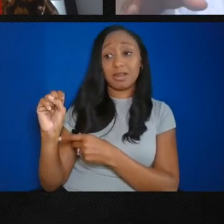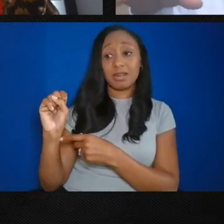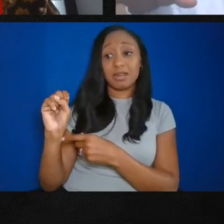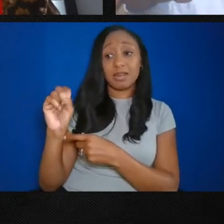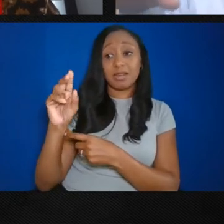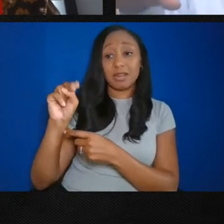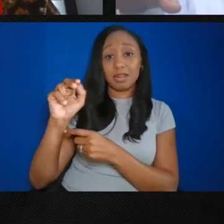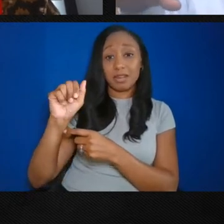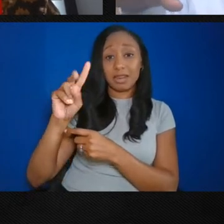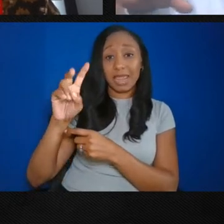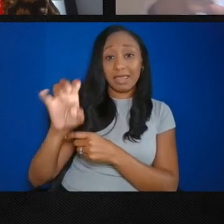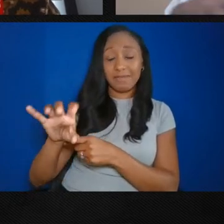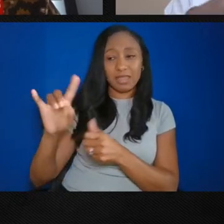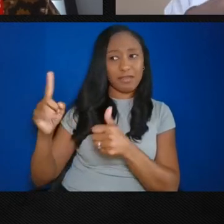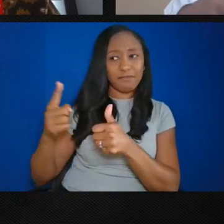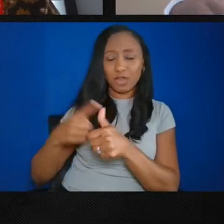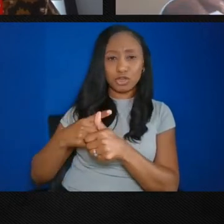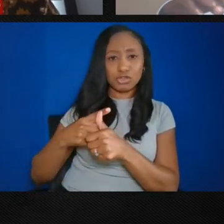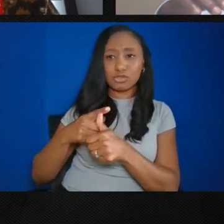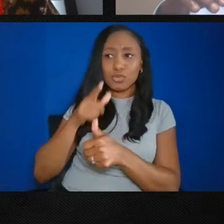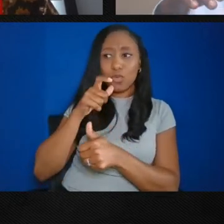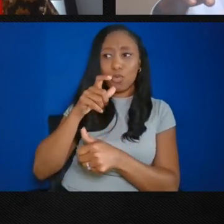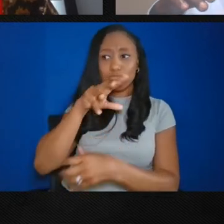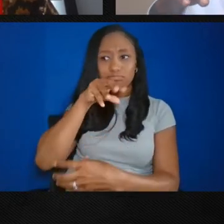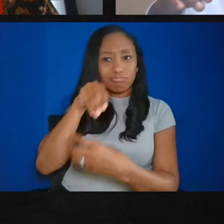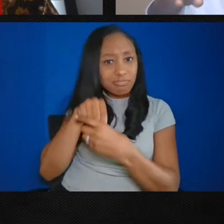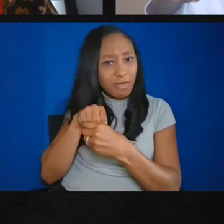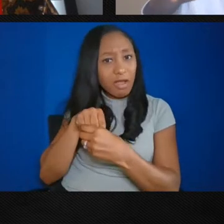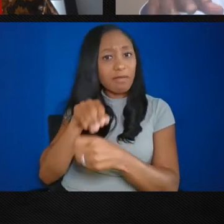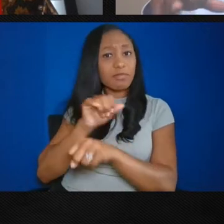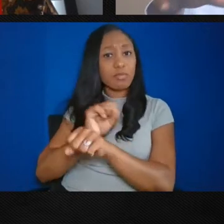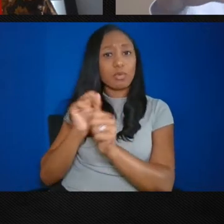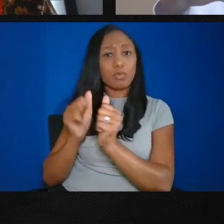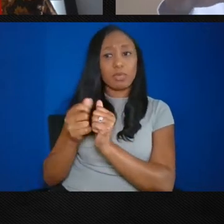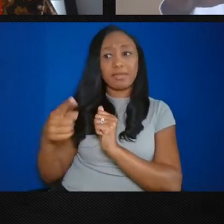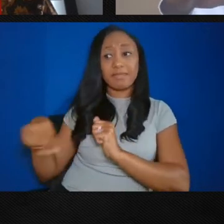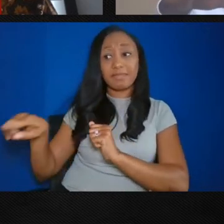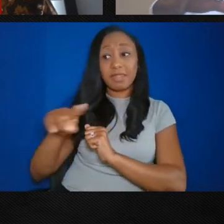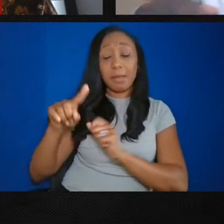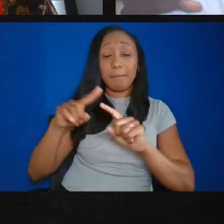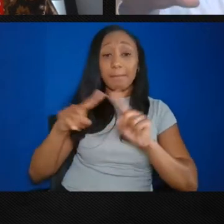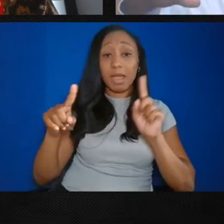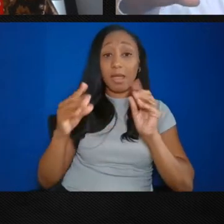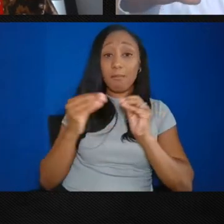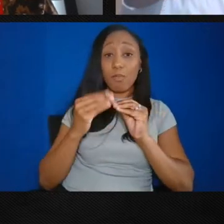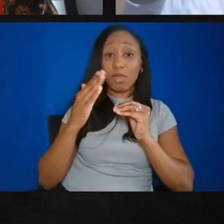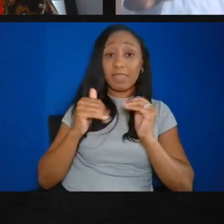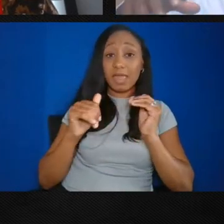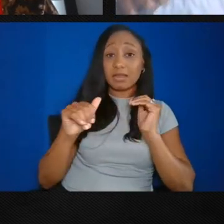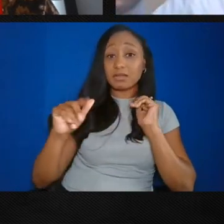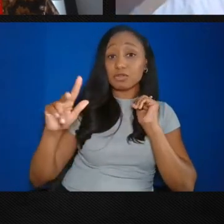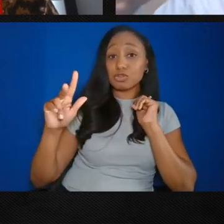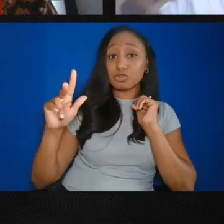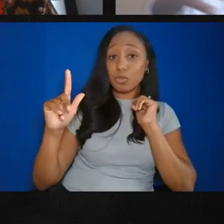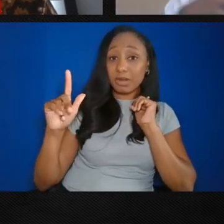American armed services. And more than 25% of the seamen were people of